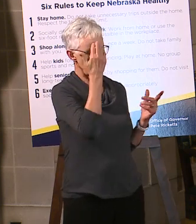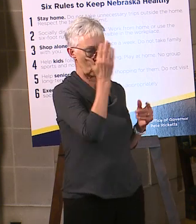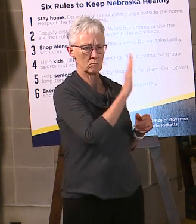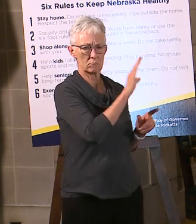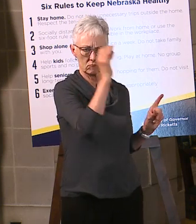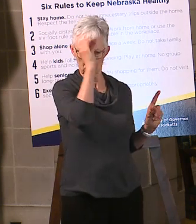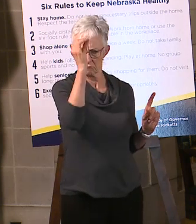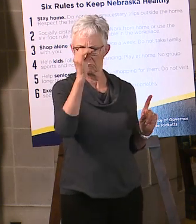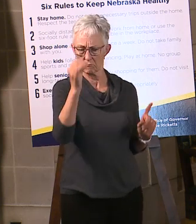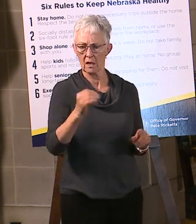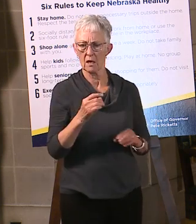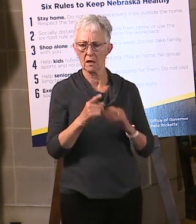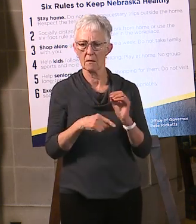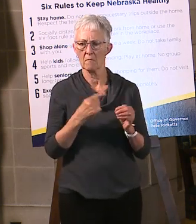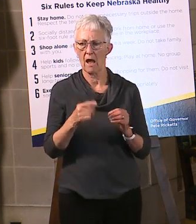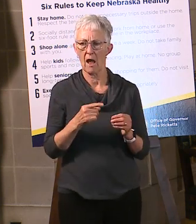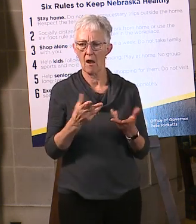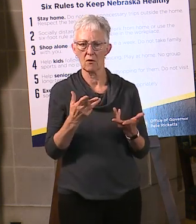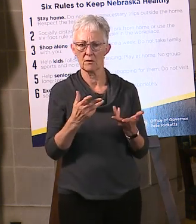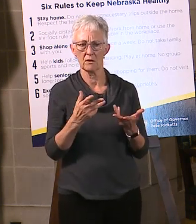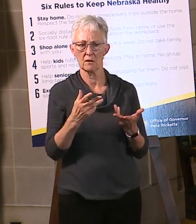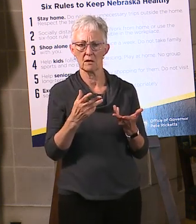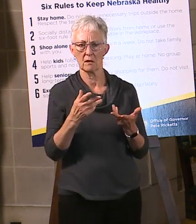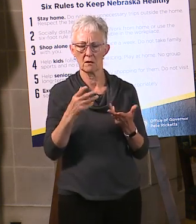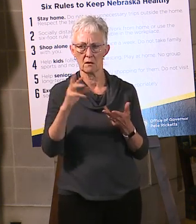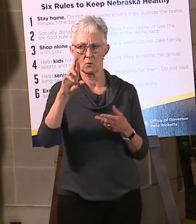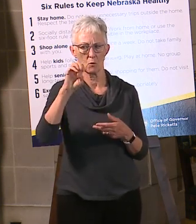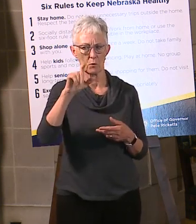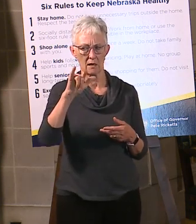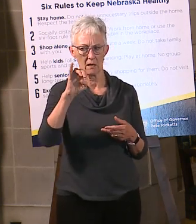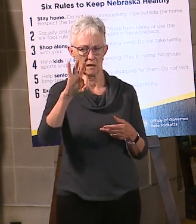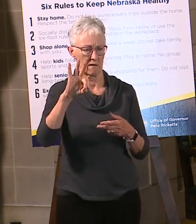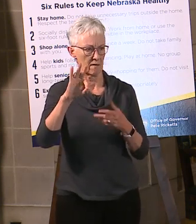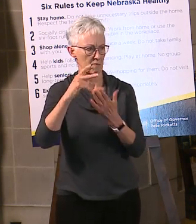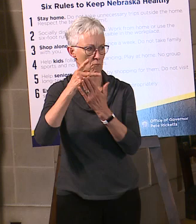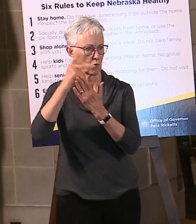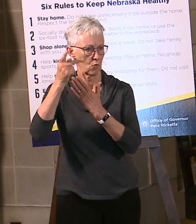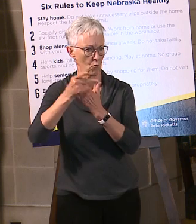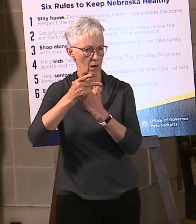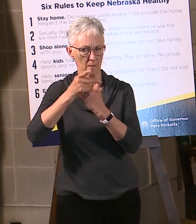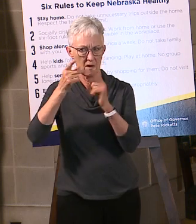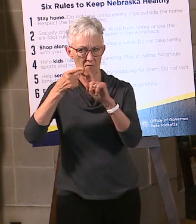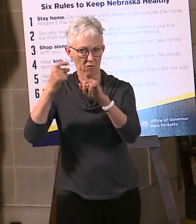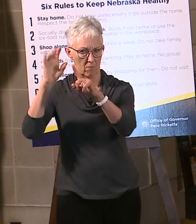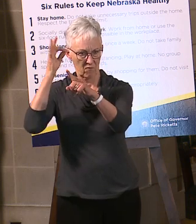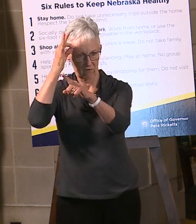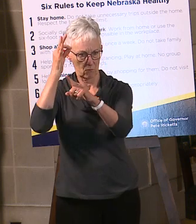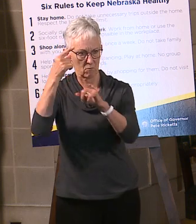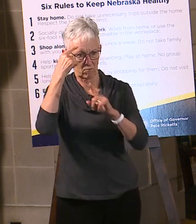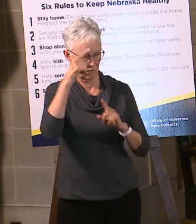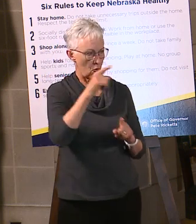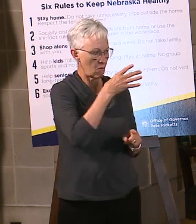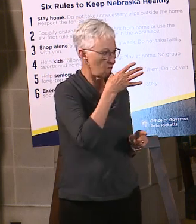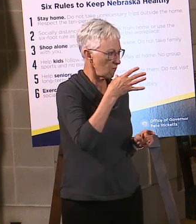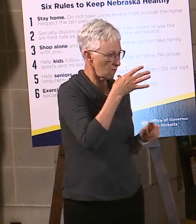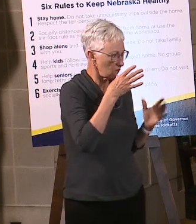announcement with regard to the relief package for farmers and ranchers. I know the President was planning on doing something. I have not had a chance to see what that package is, and I know